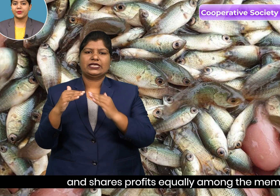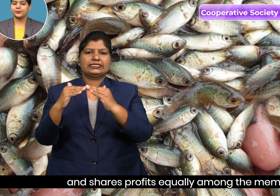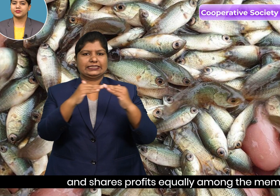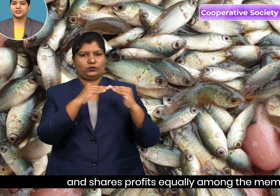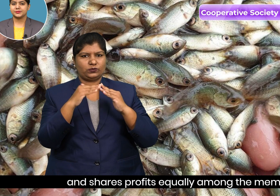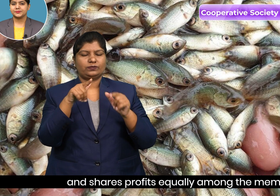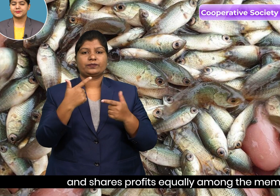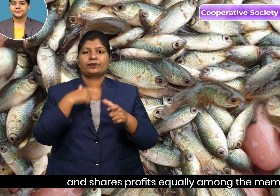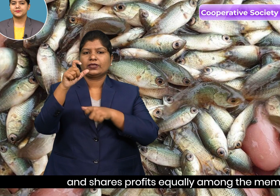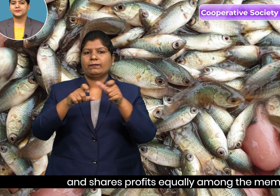members.